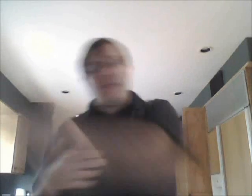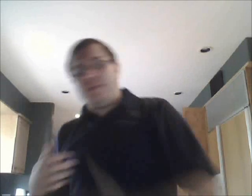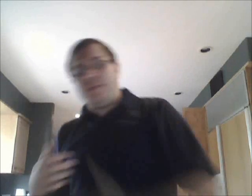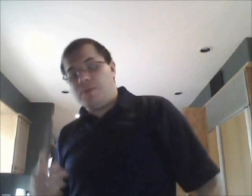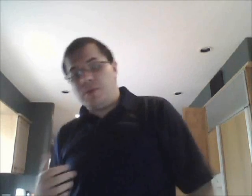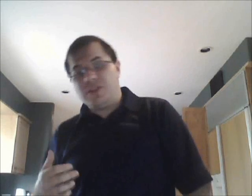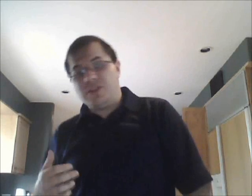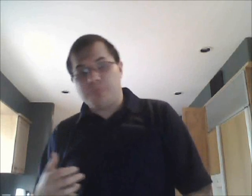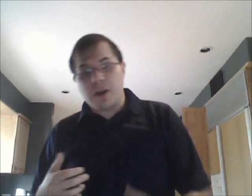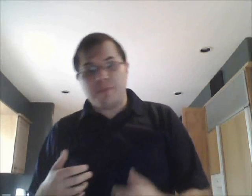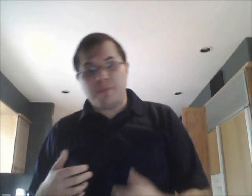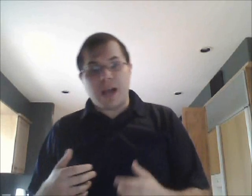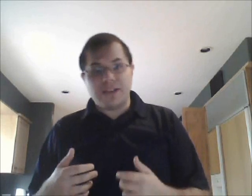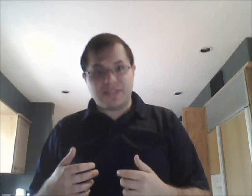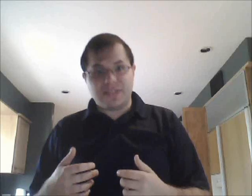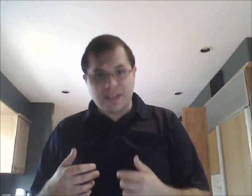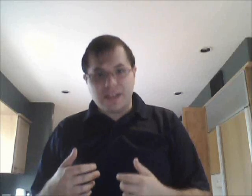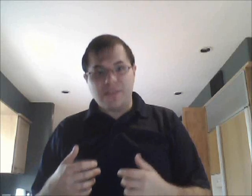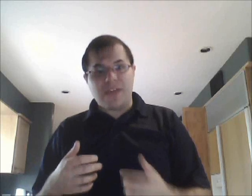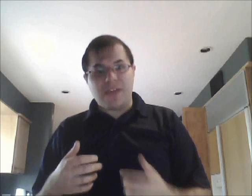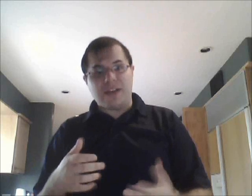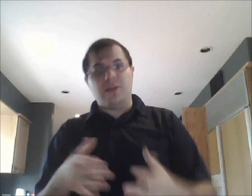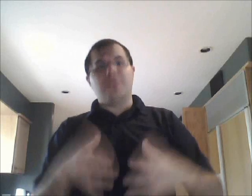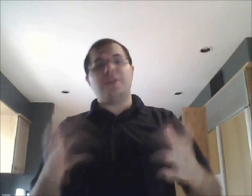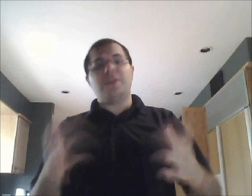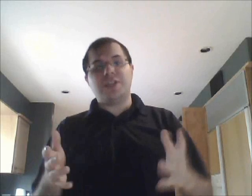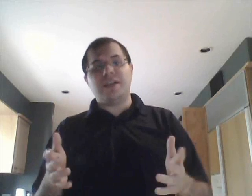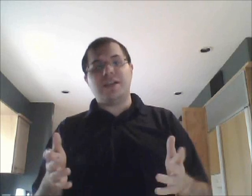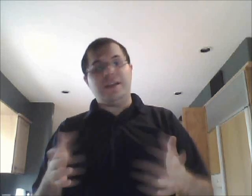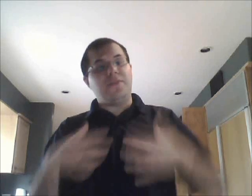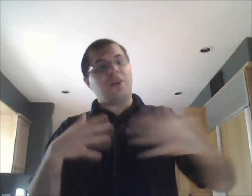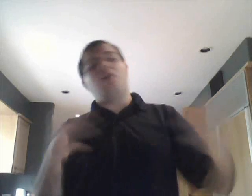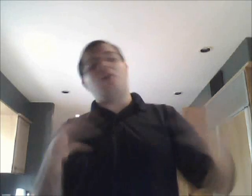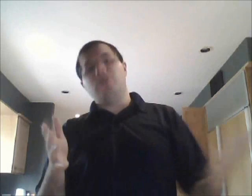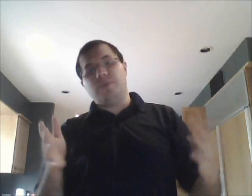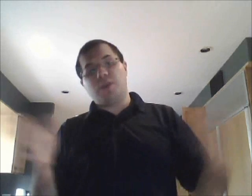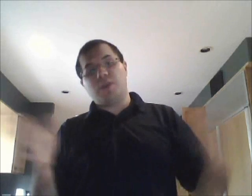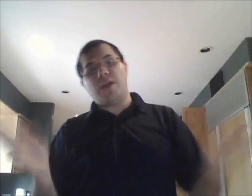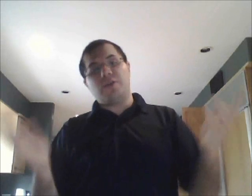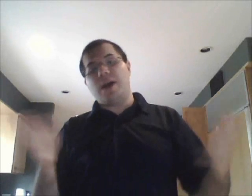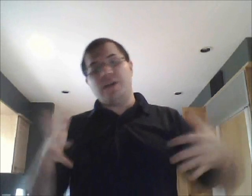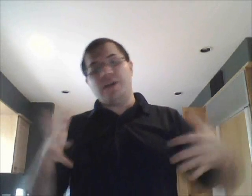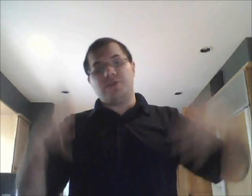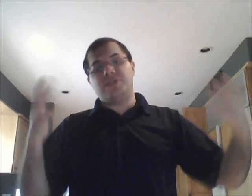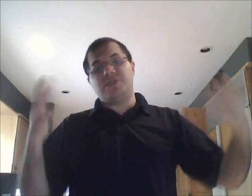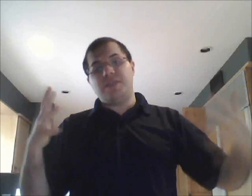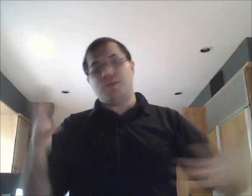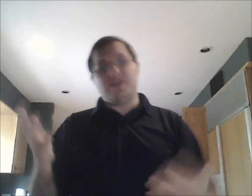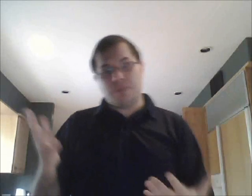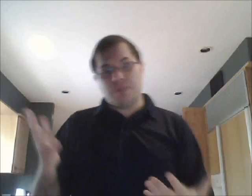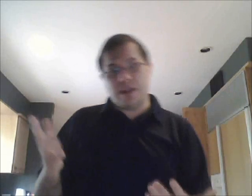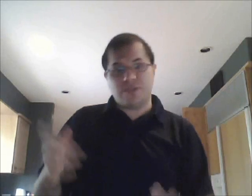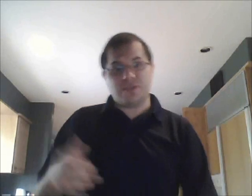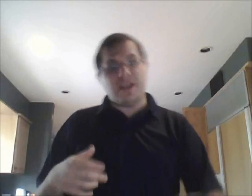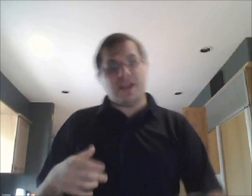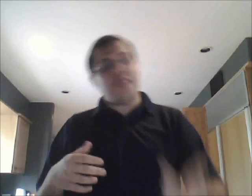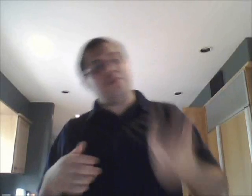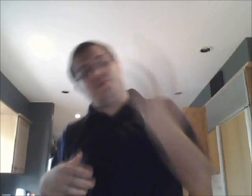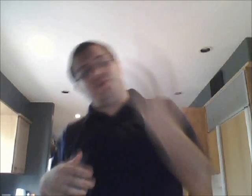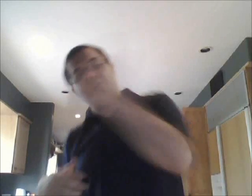inspired by C in fact a lot of the functionality if not all of them are covered under C++ or say if you use C